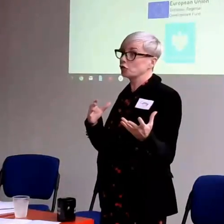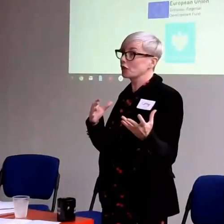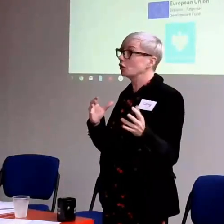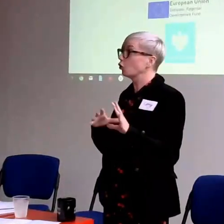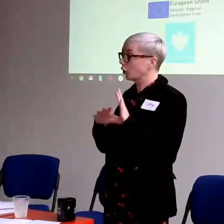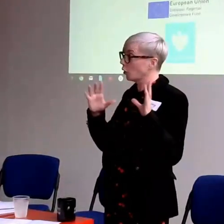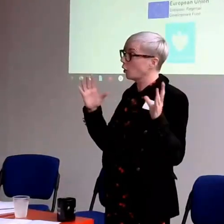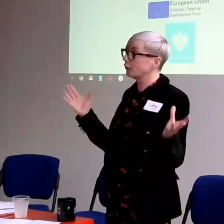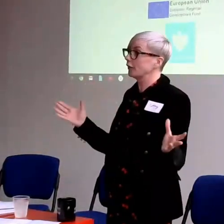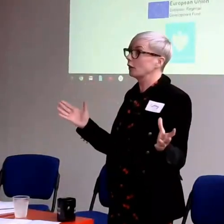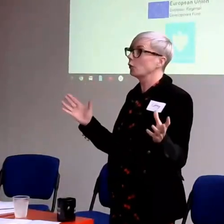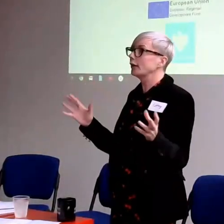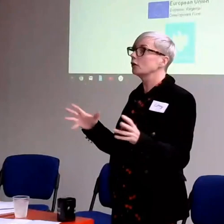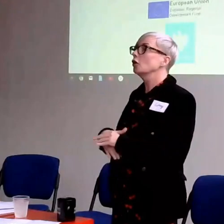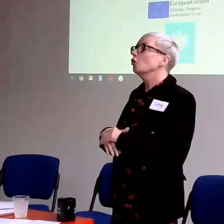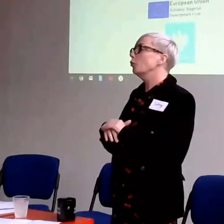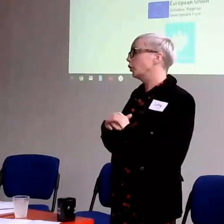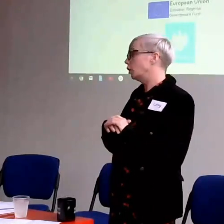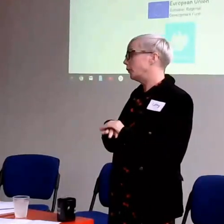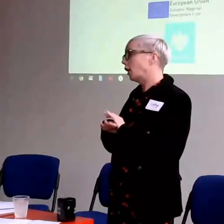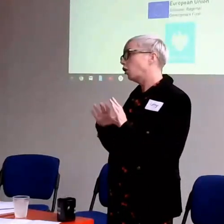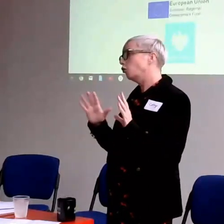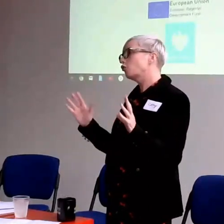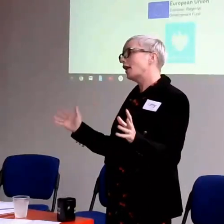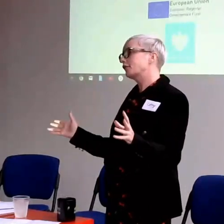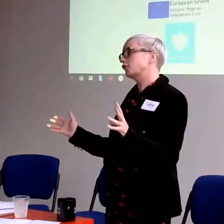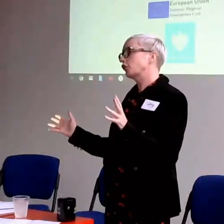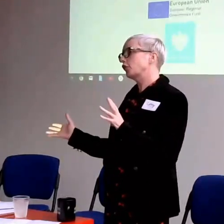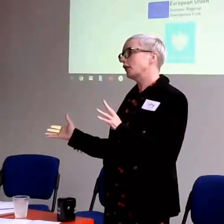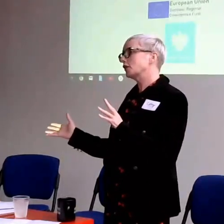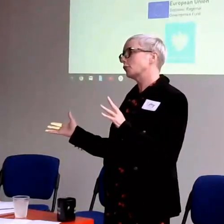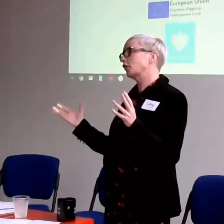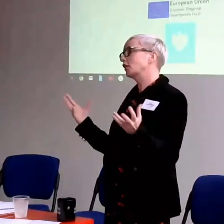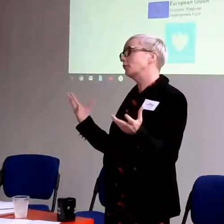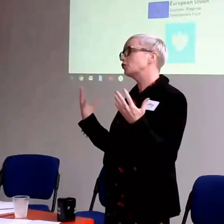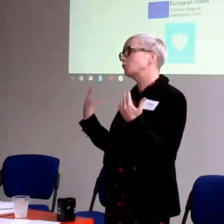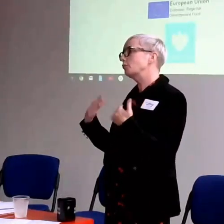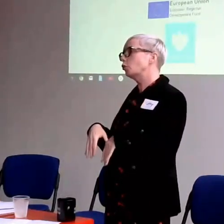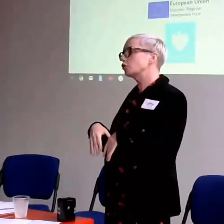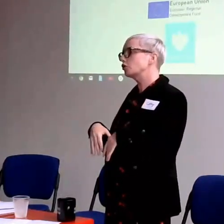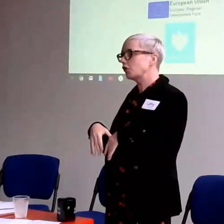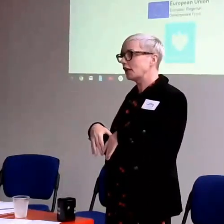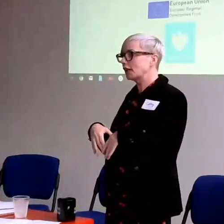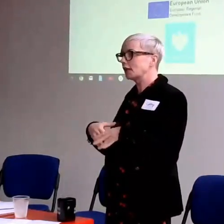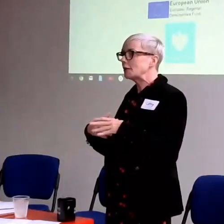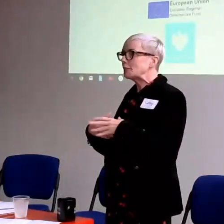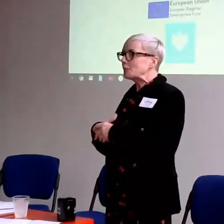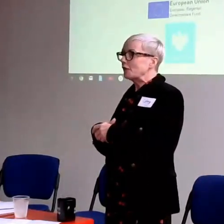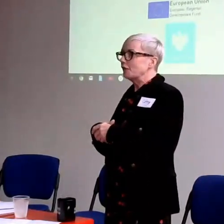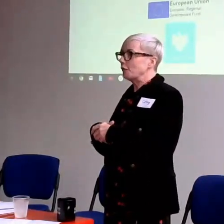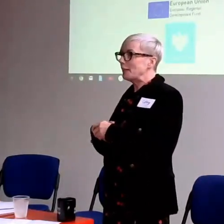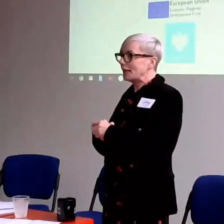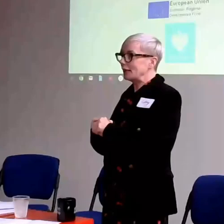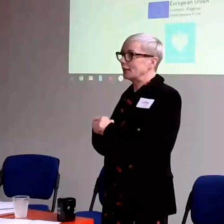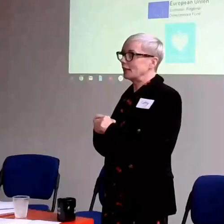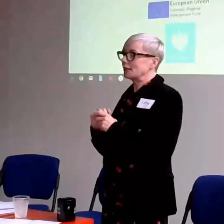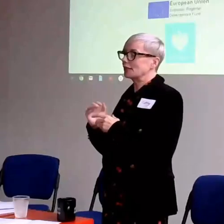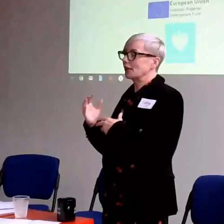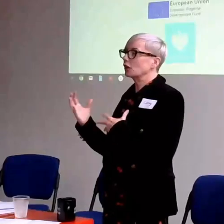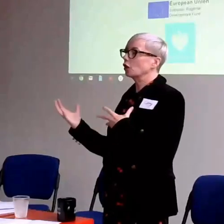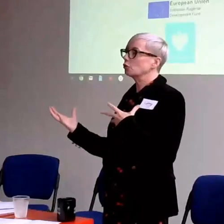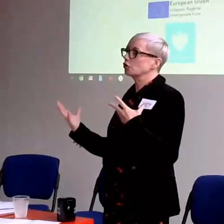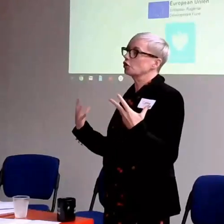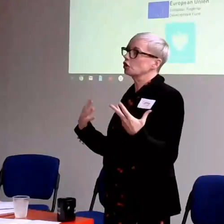funding, although hopefully it will, but it will be a whole raft of other things. But I think the most important thing for me